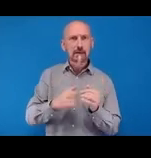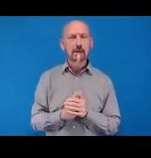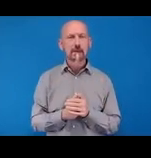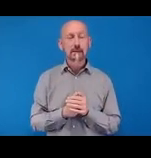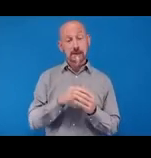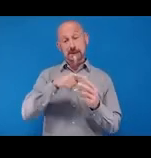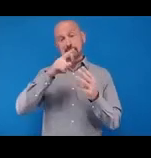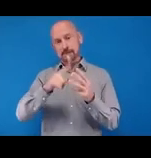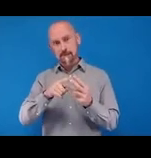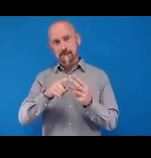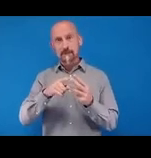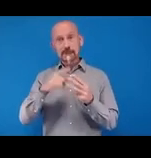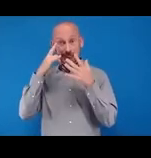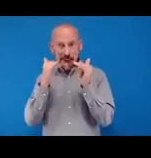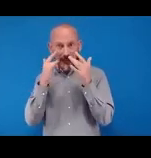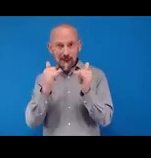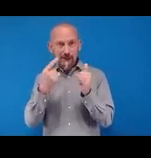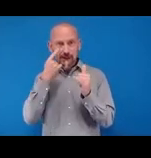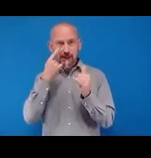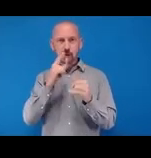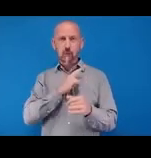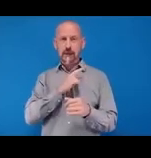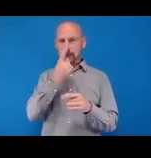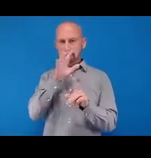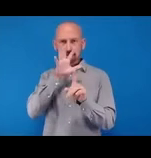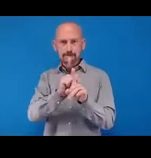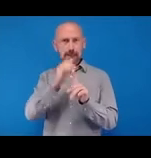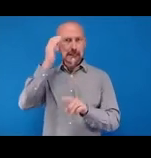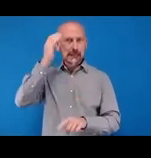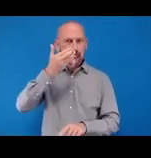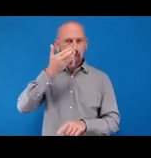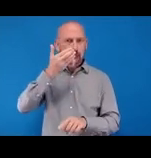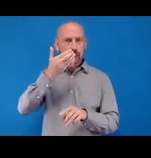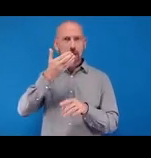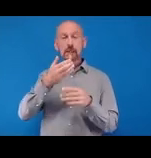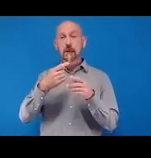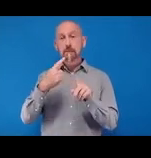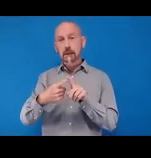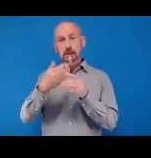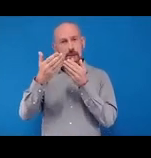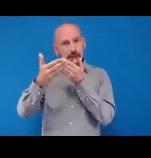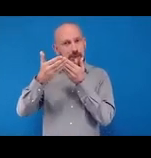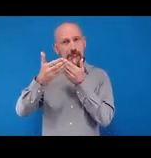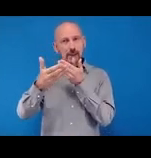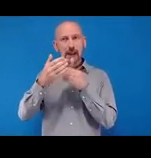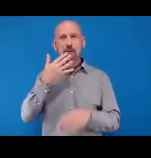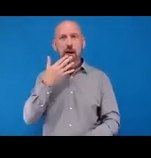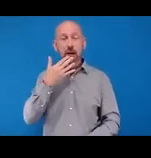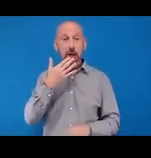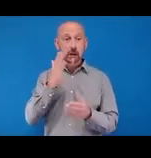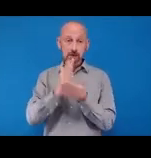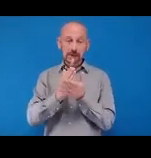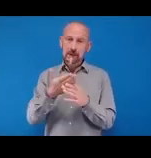to detect cataract and refractive error at the early stage. We will also do surveillance